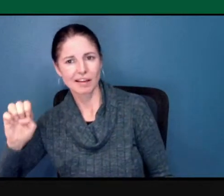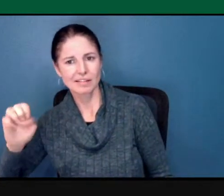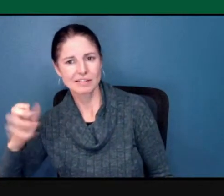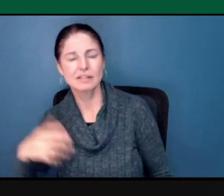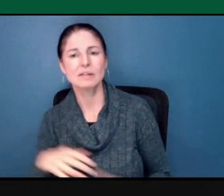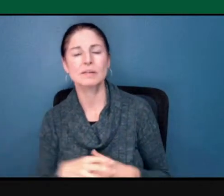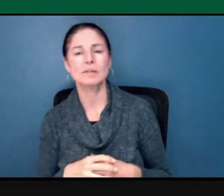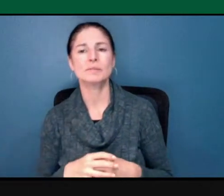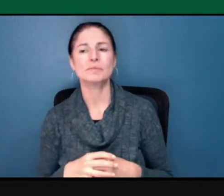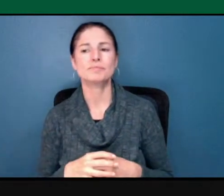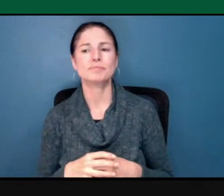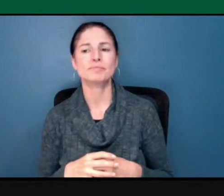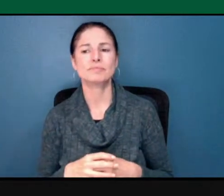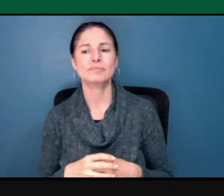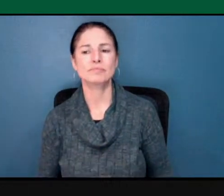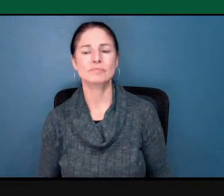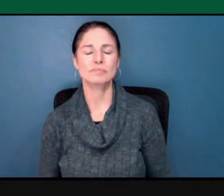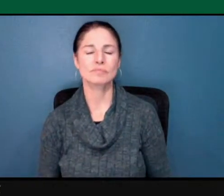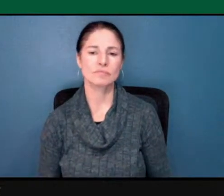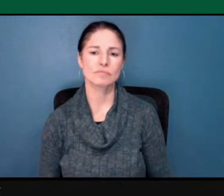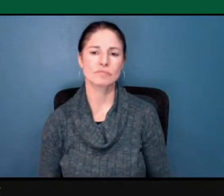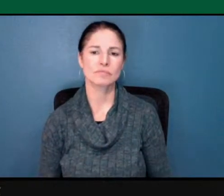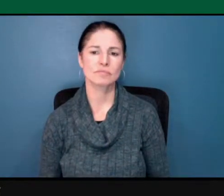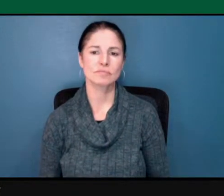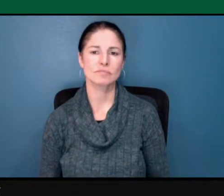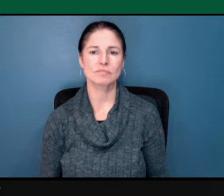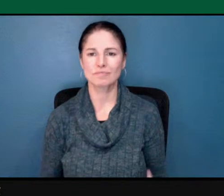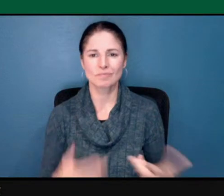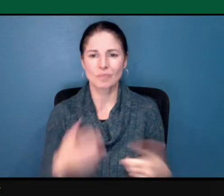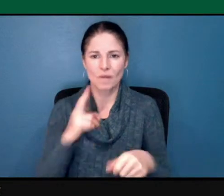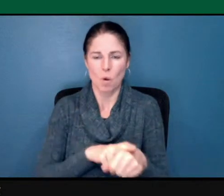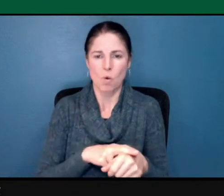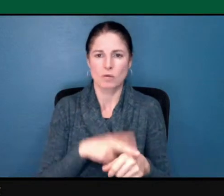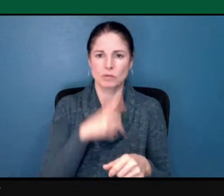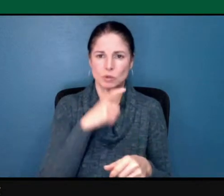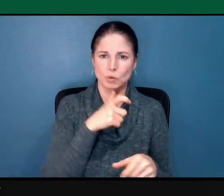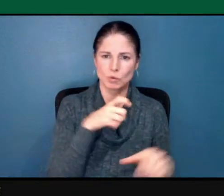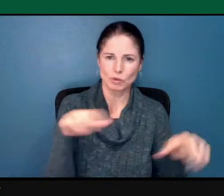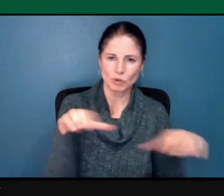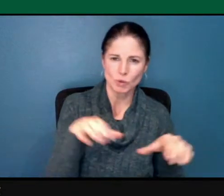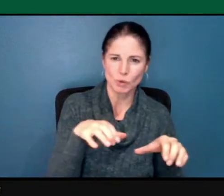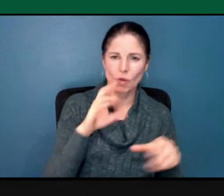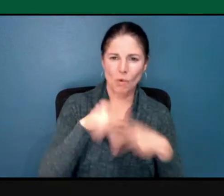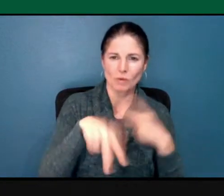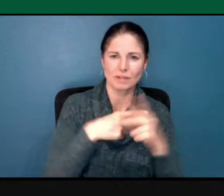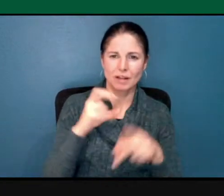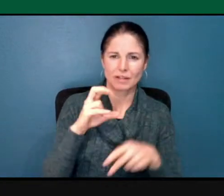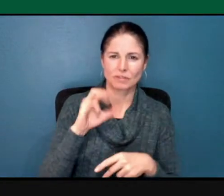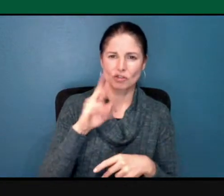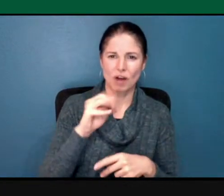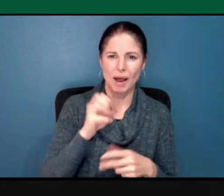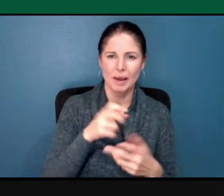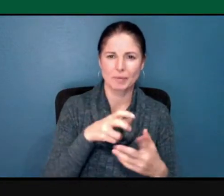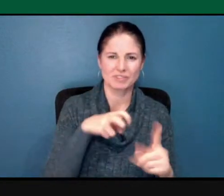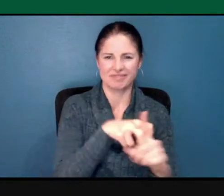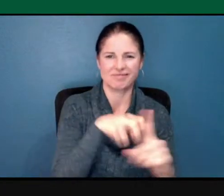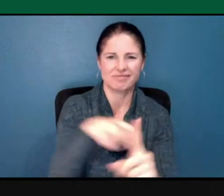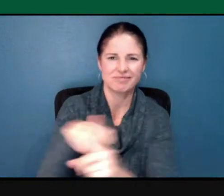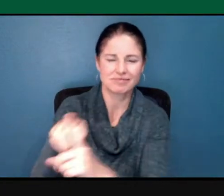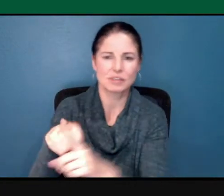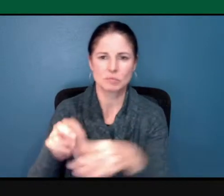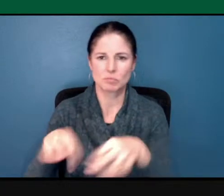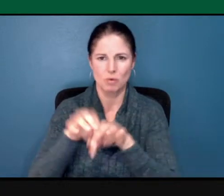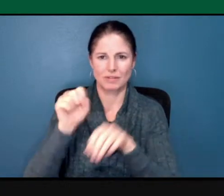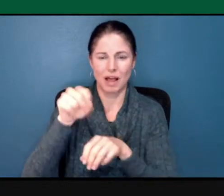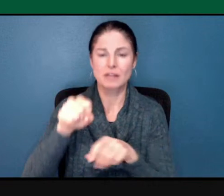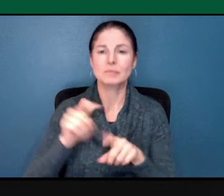do, in addition to holding perpetrators accountable for hateful acts, the most important thing we can